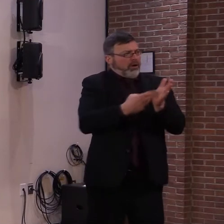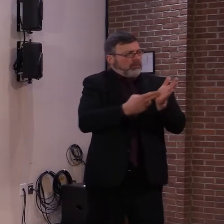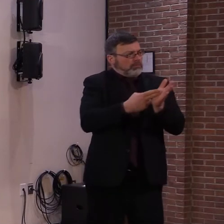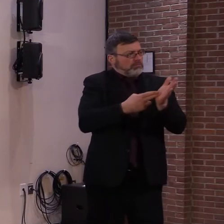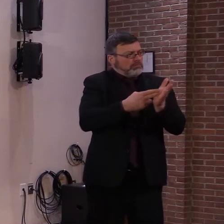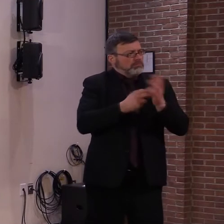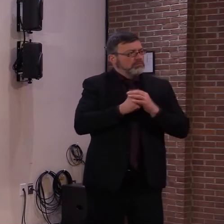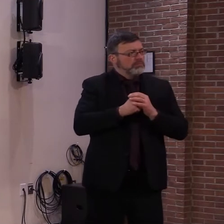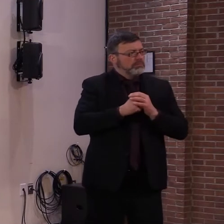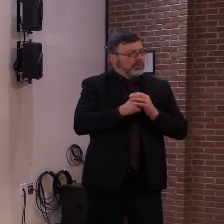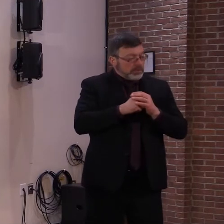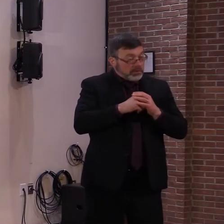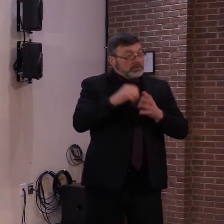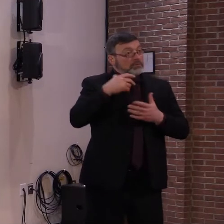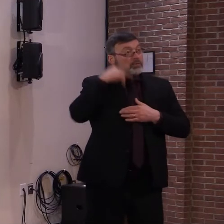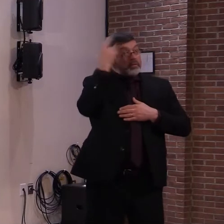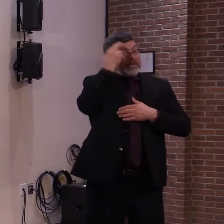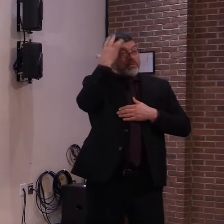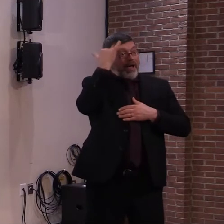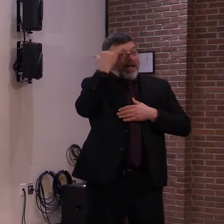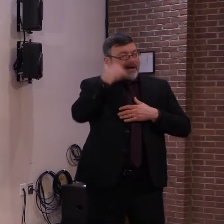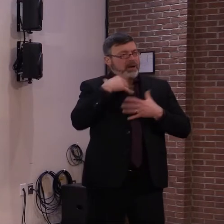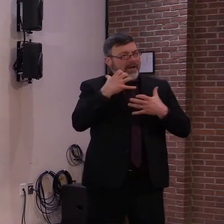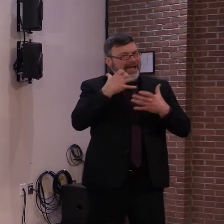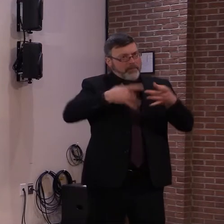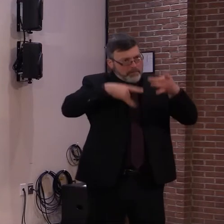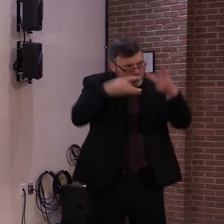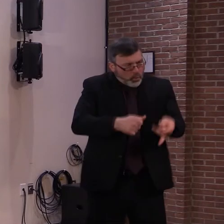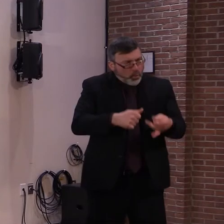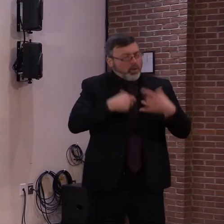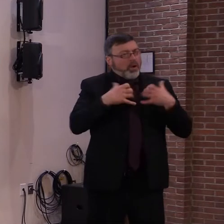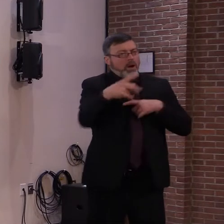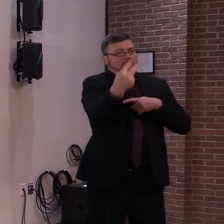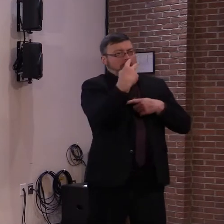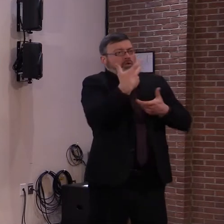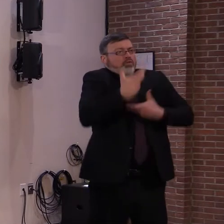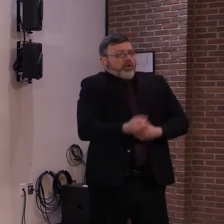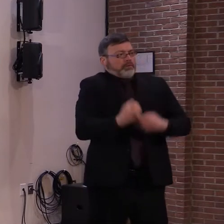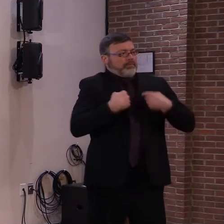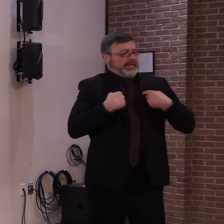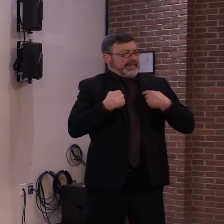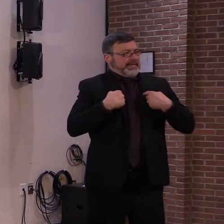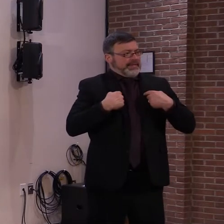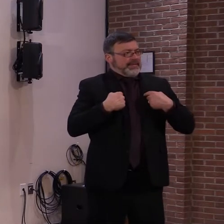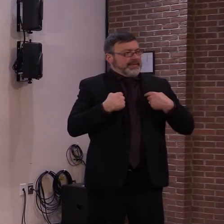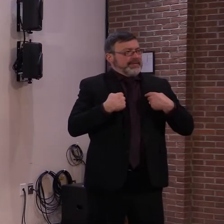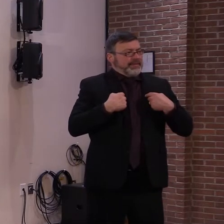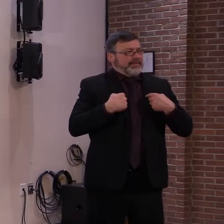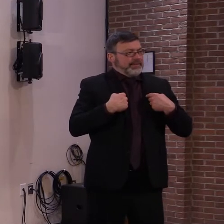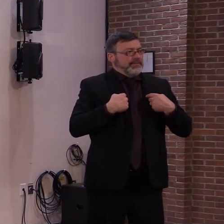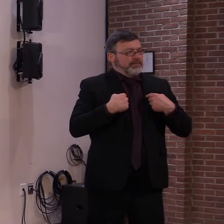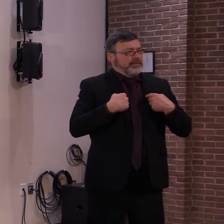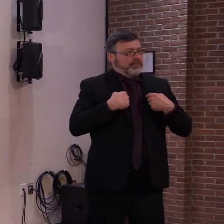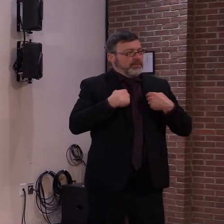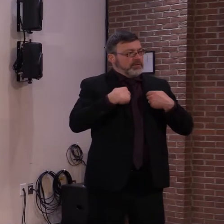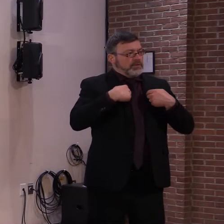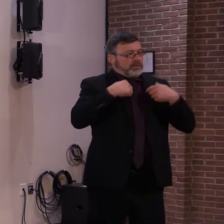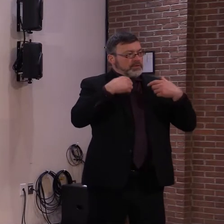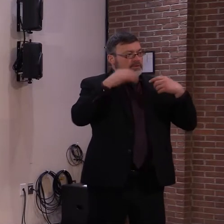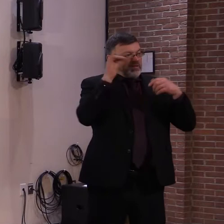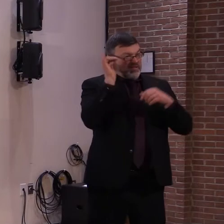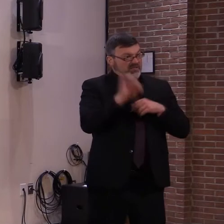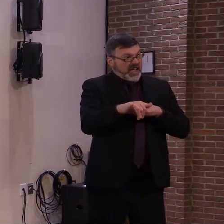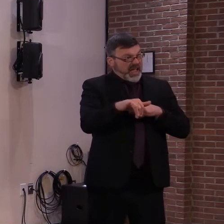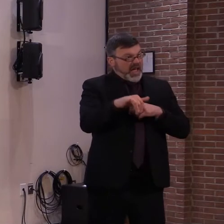Vermonters. But I want to stress again, the major limiting factor in the speed of vaccinations is